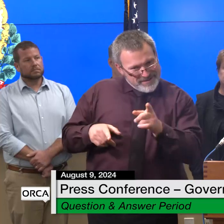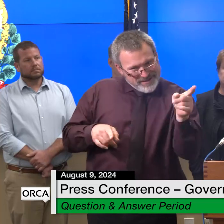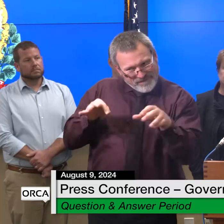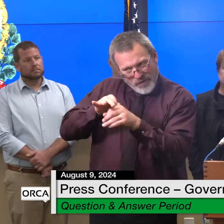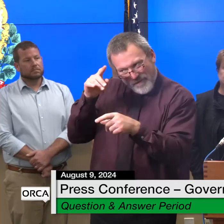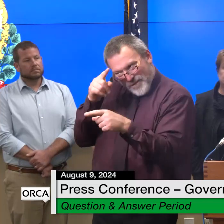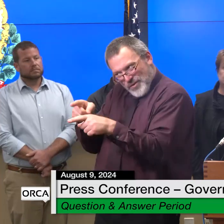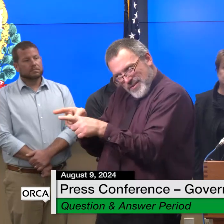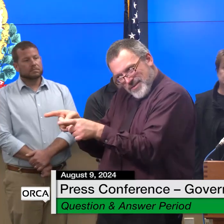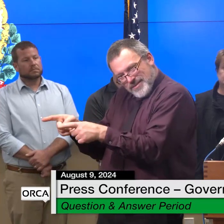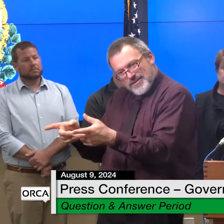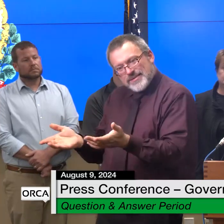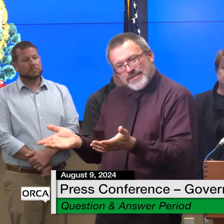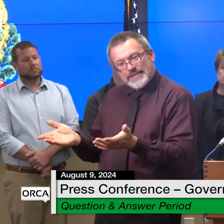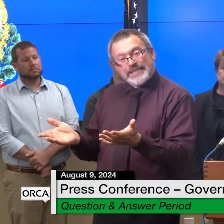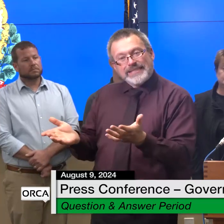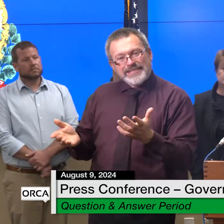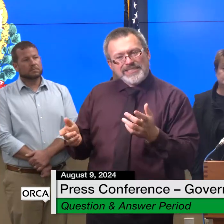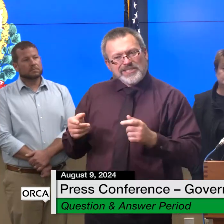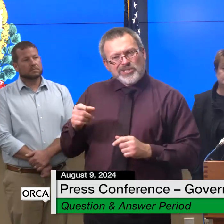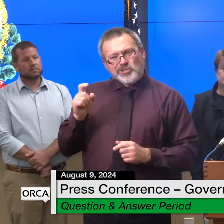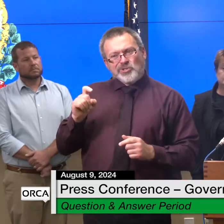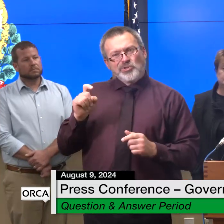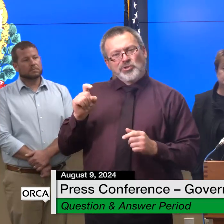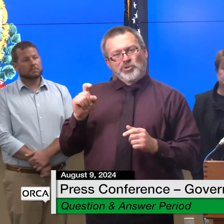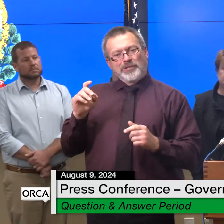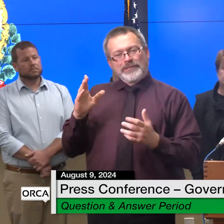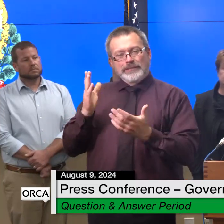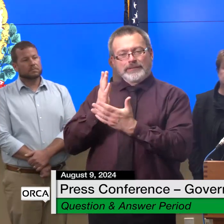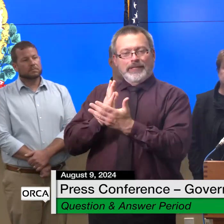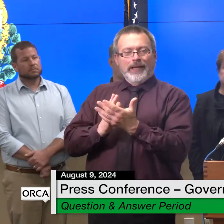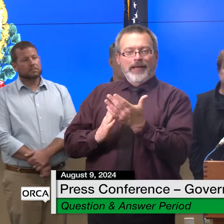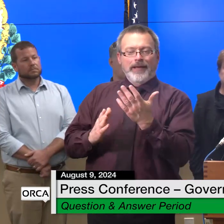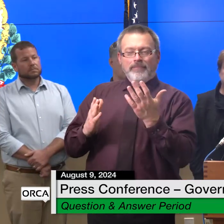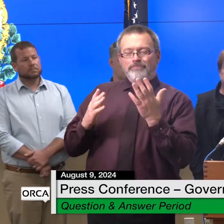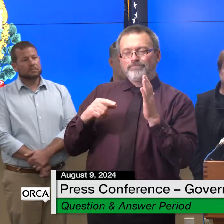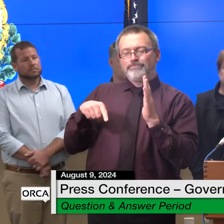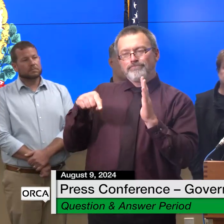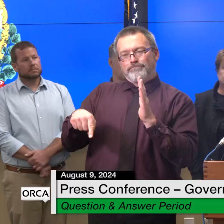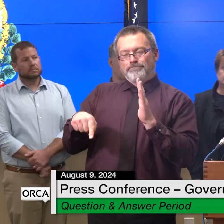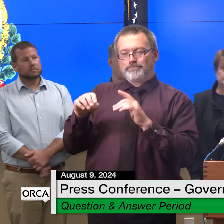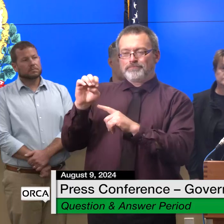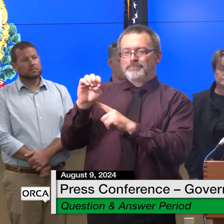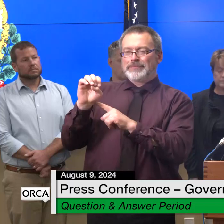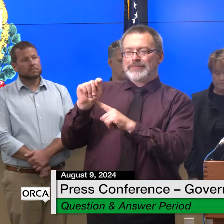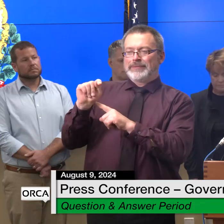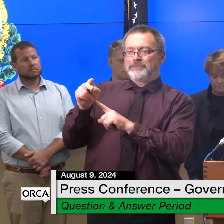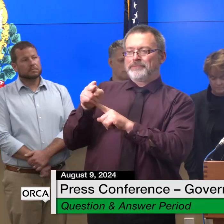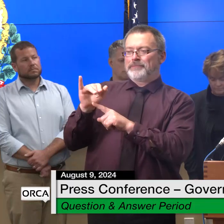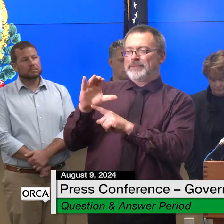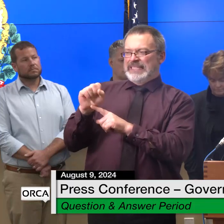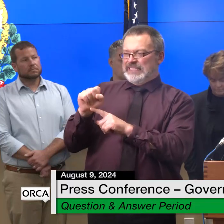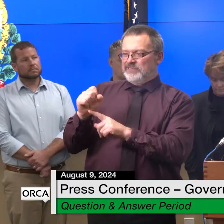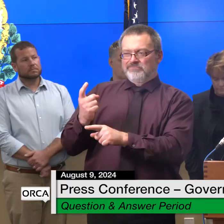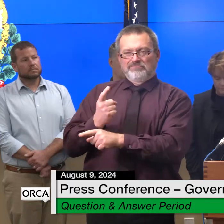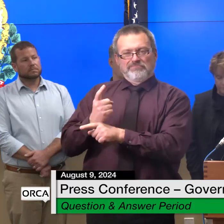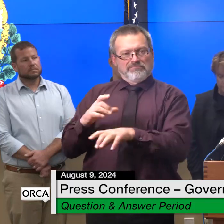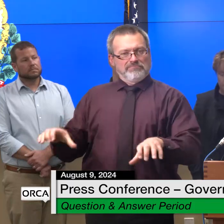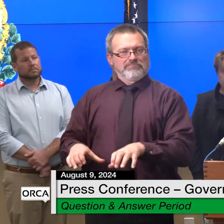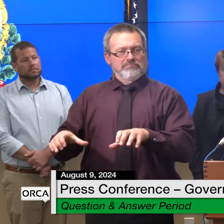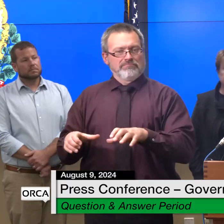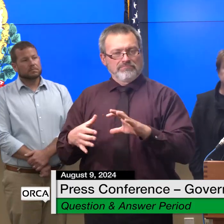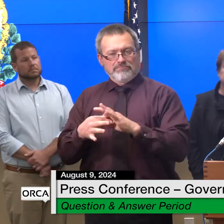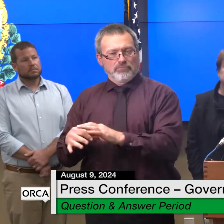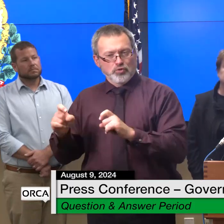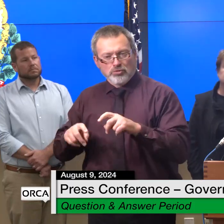there should be probably some ethics oversight of some sort but maybe that'll be taken up in the